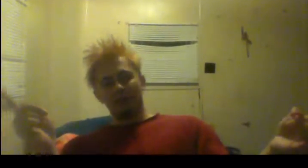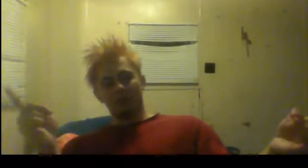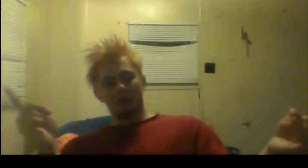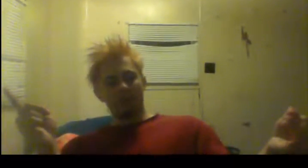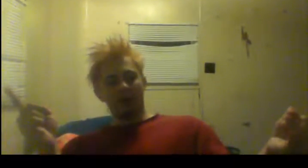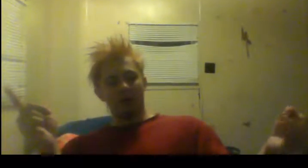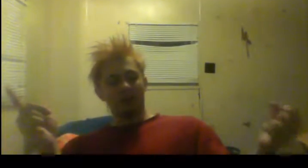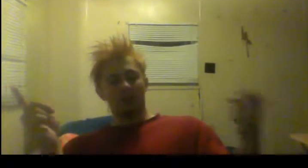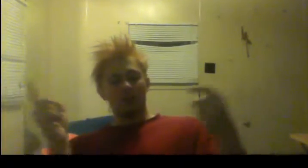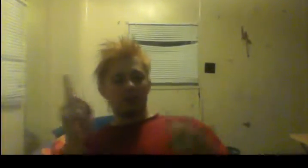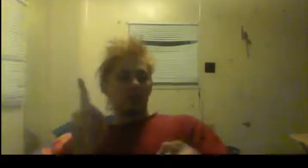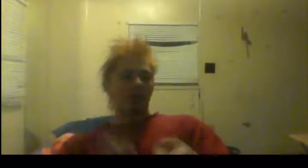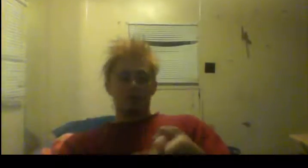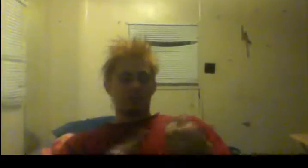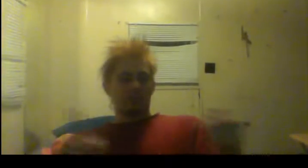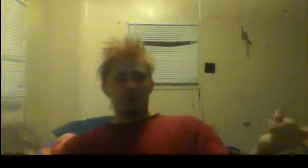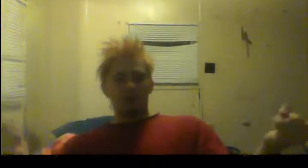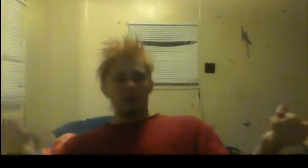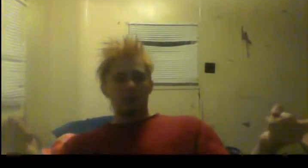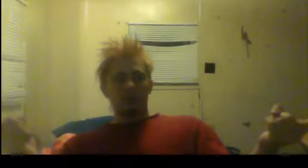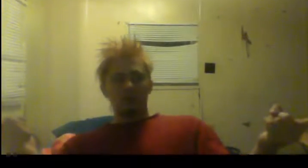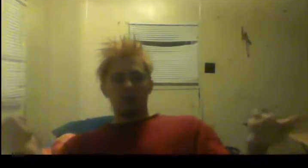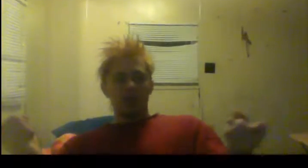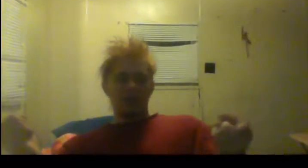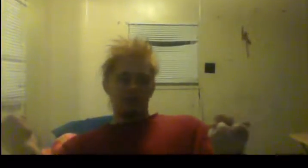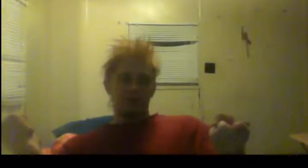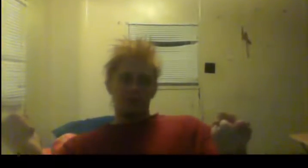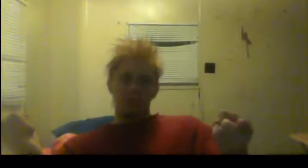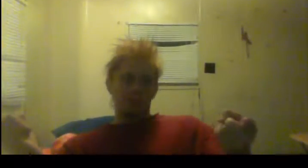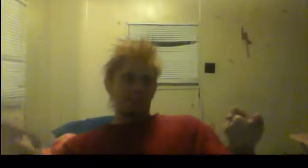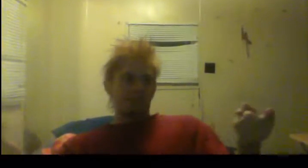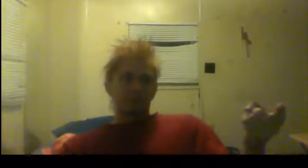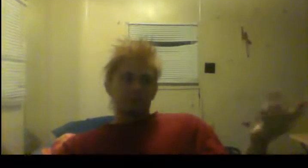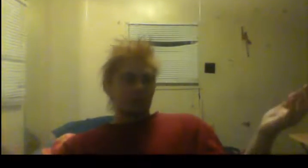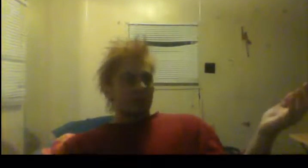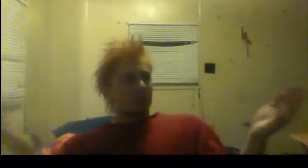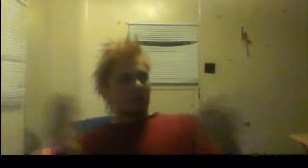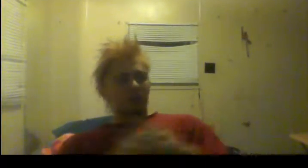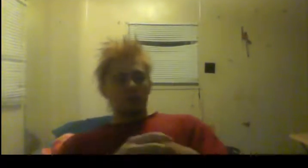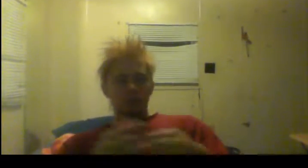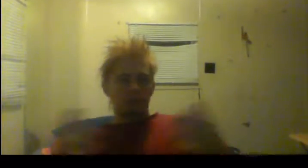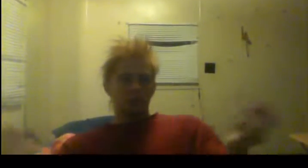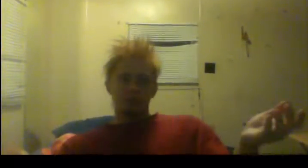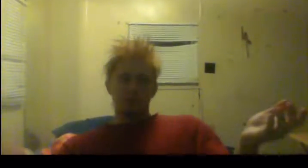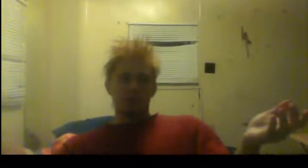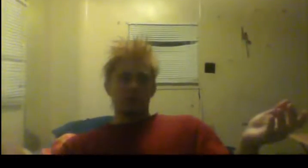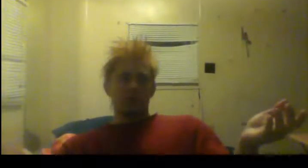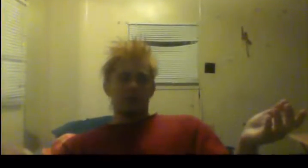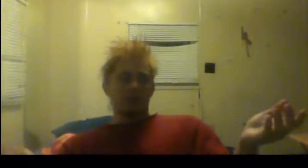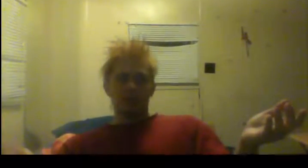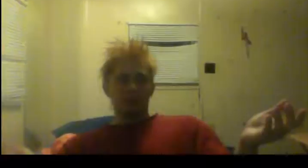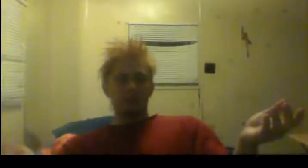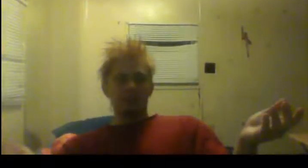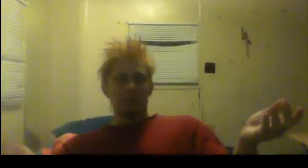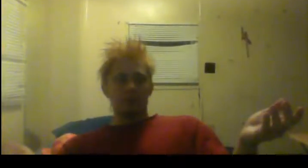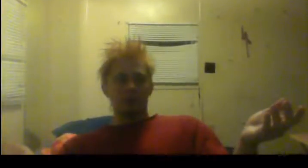Have an open mind. For your third meal, you can have, you could, you could go to Burger King, get two burgers,